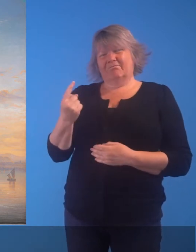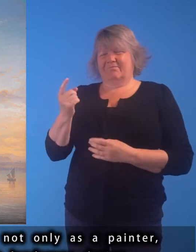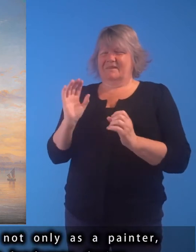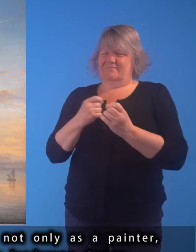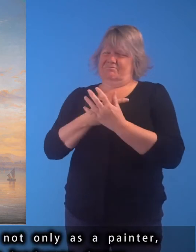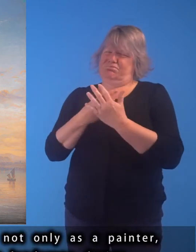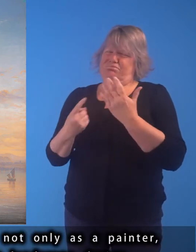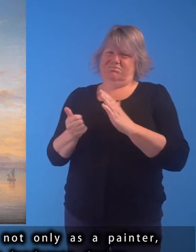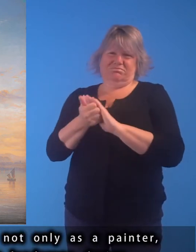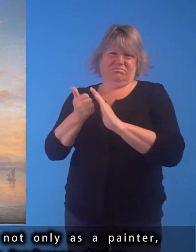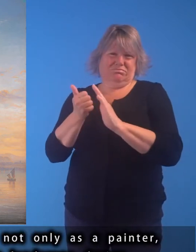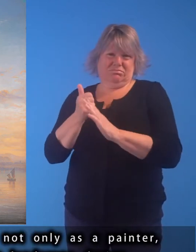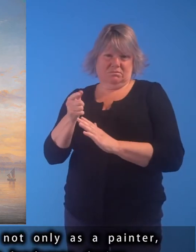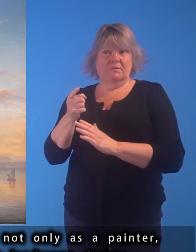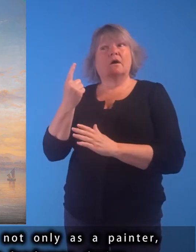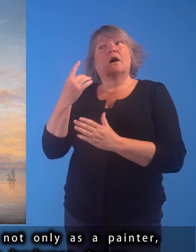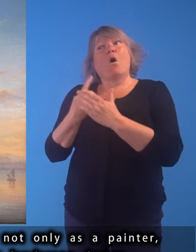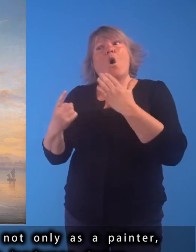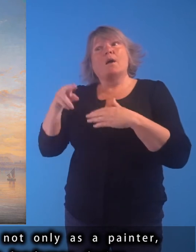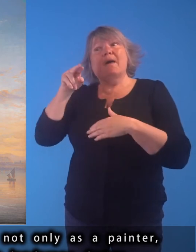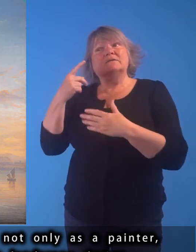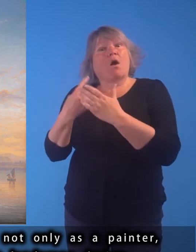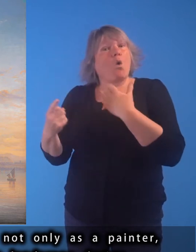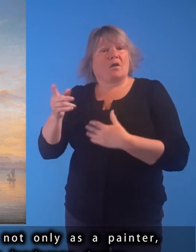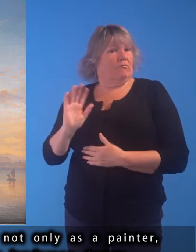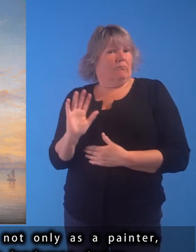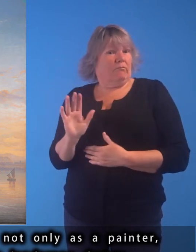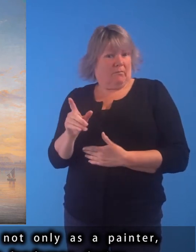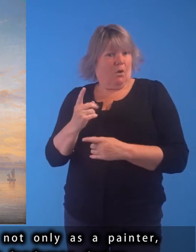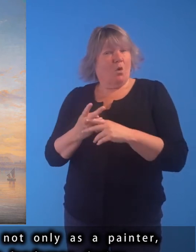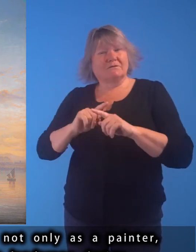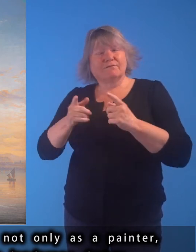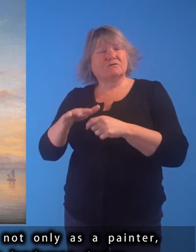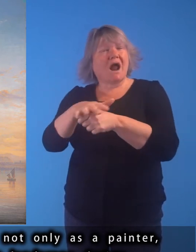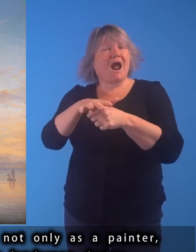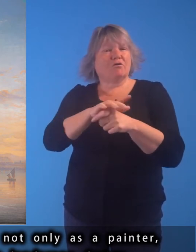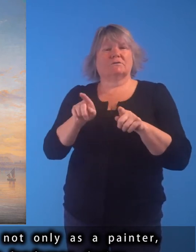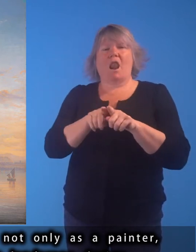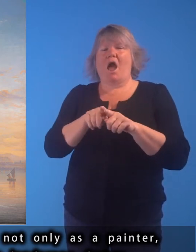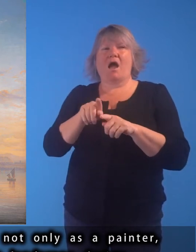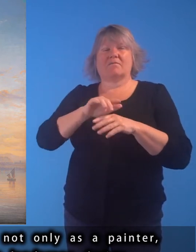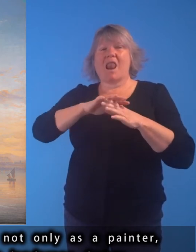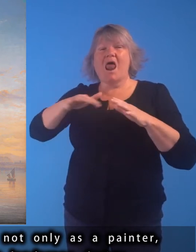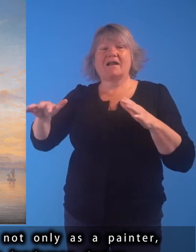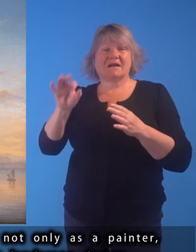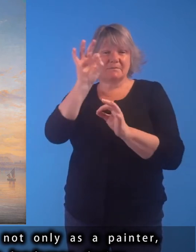He was multi-talented, for he worked not only as a painter, but also in other areas, including